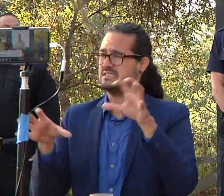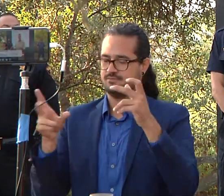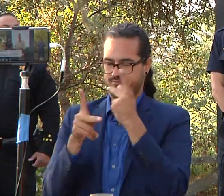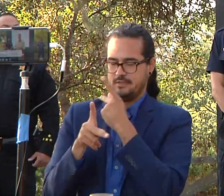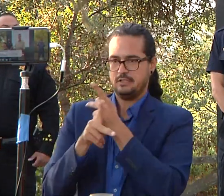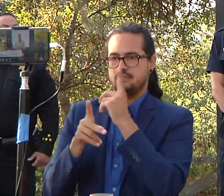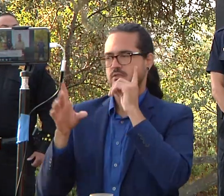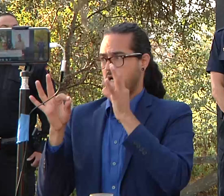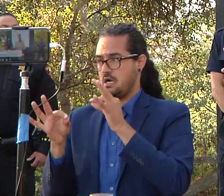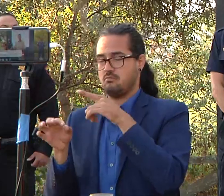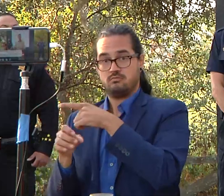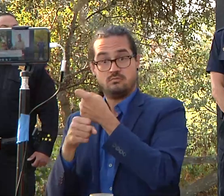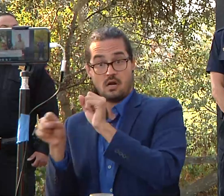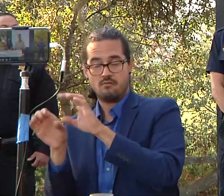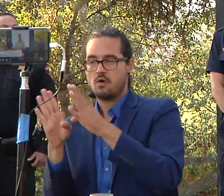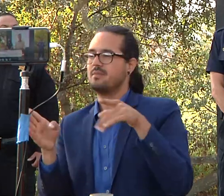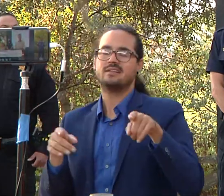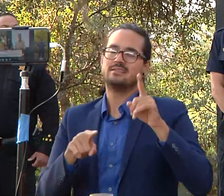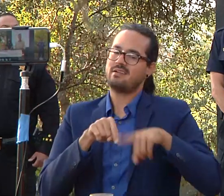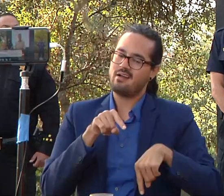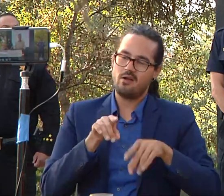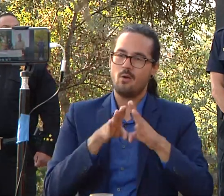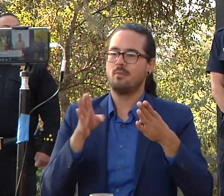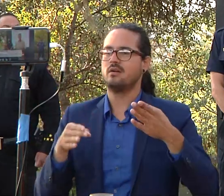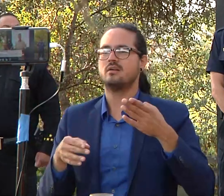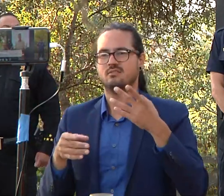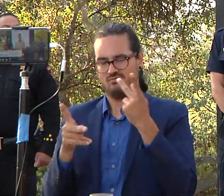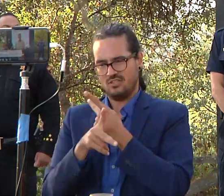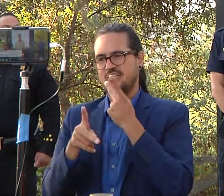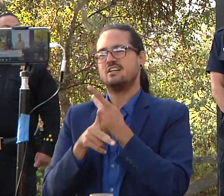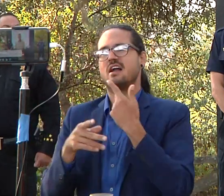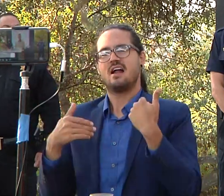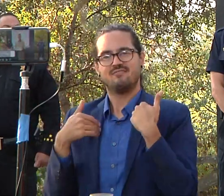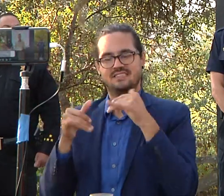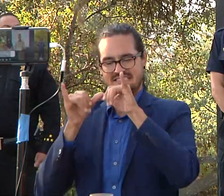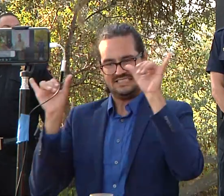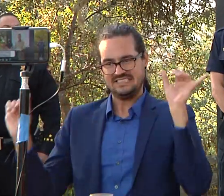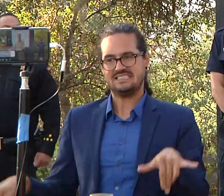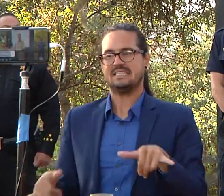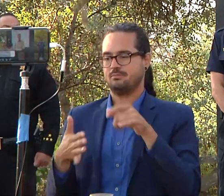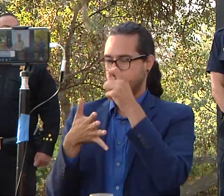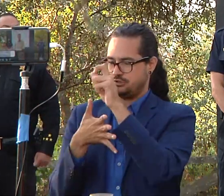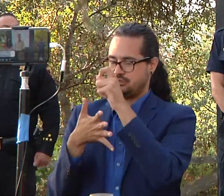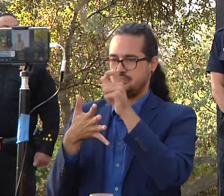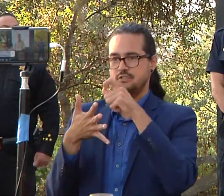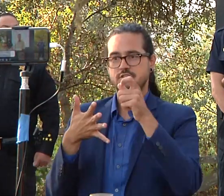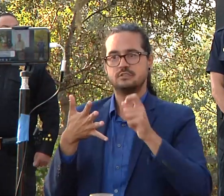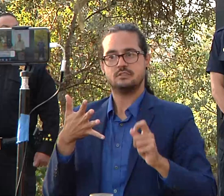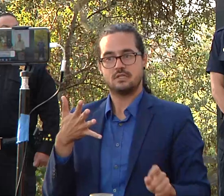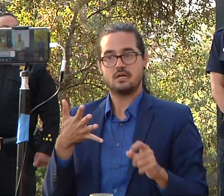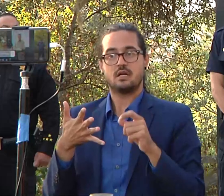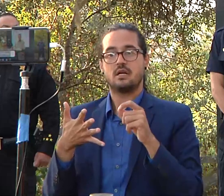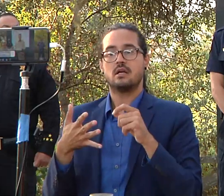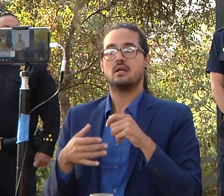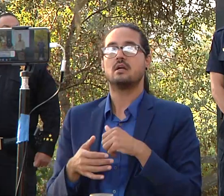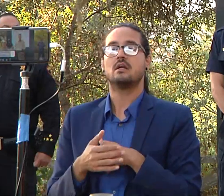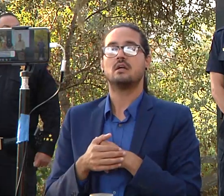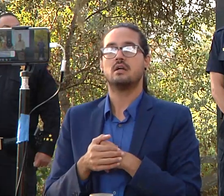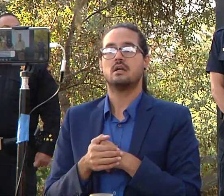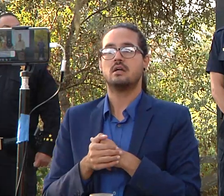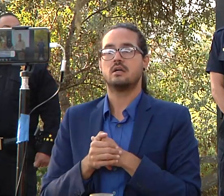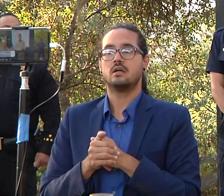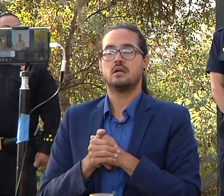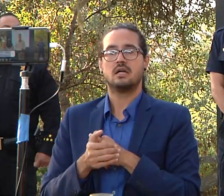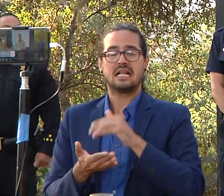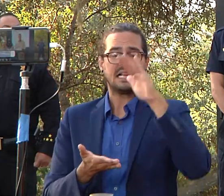repopulated but it's in a systematic fashion uh as we go from the least affected areas to the most effective or most affected and so